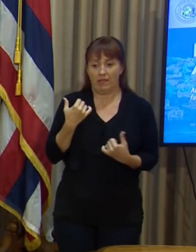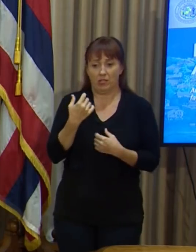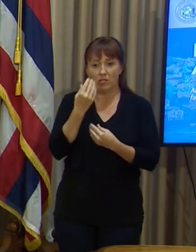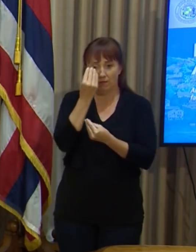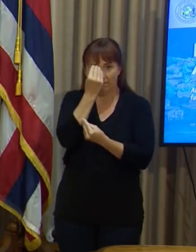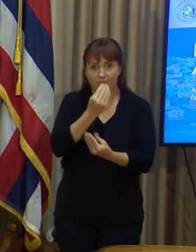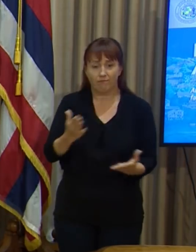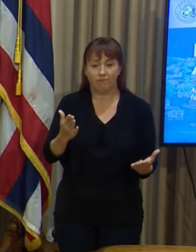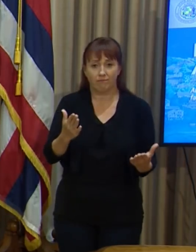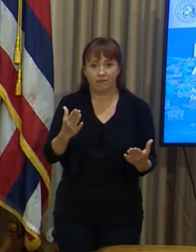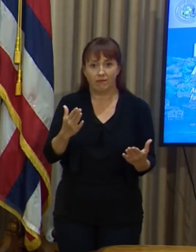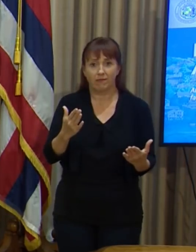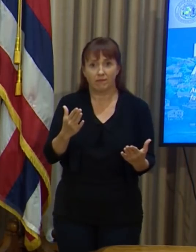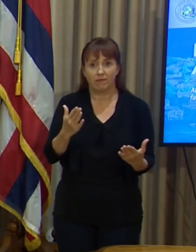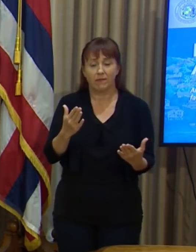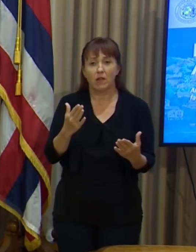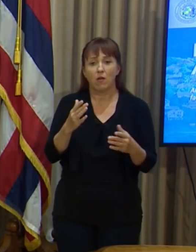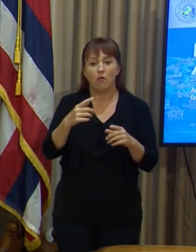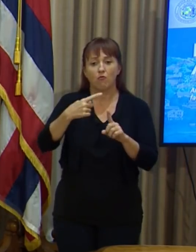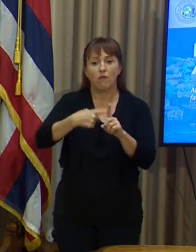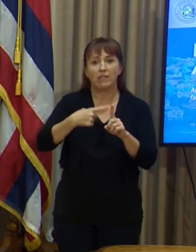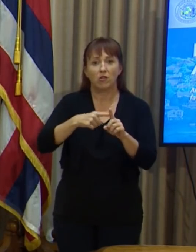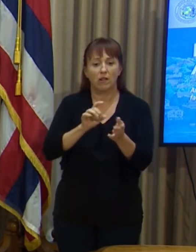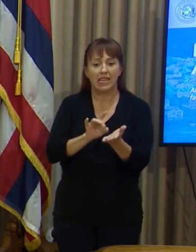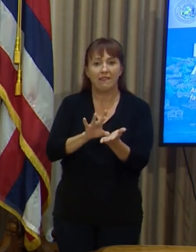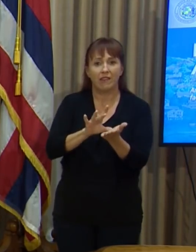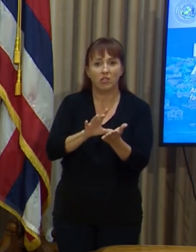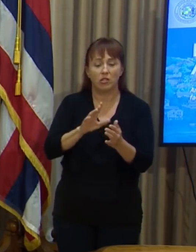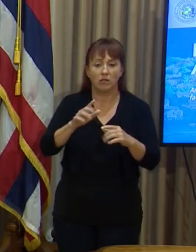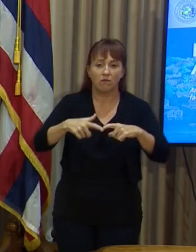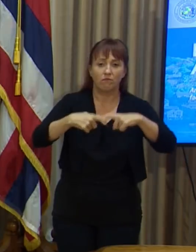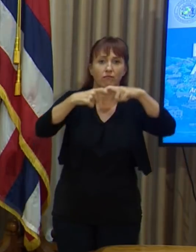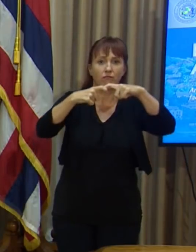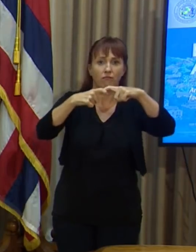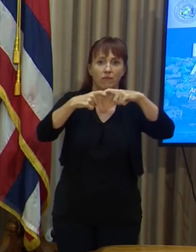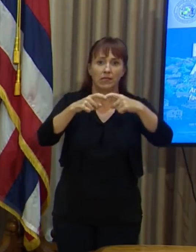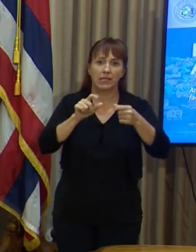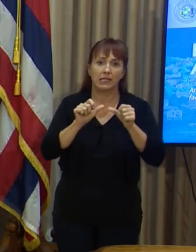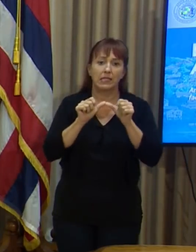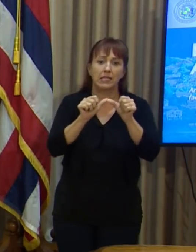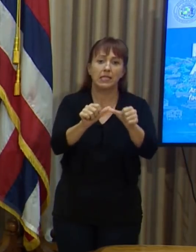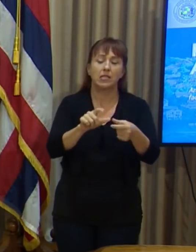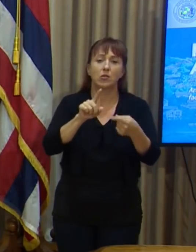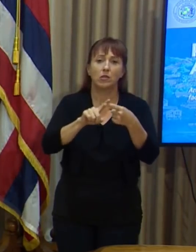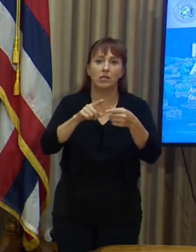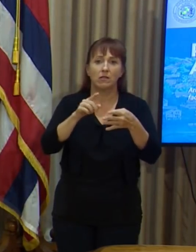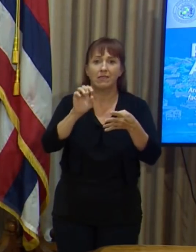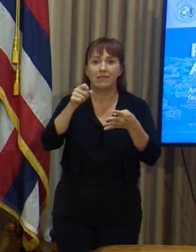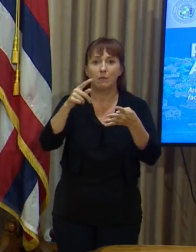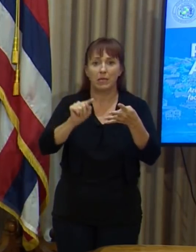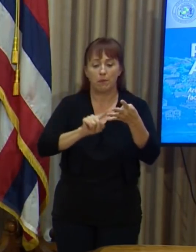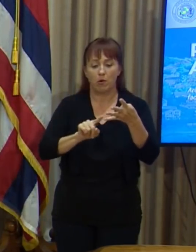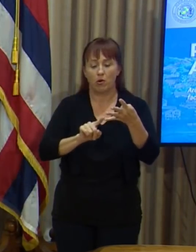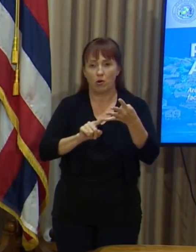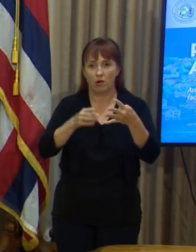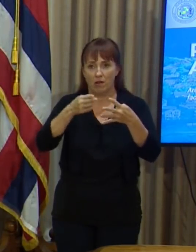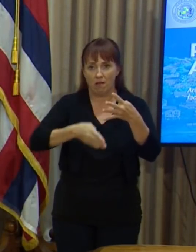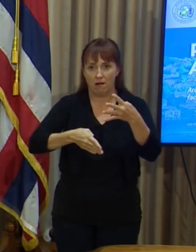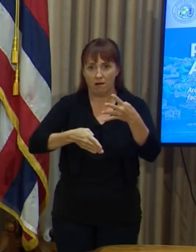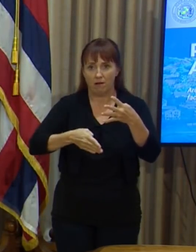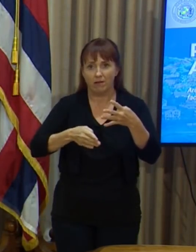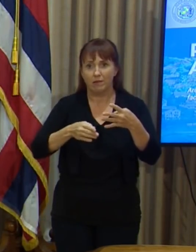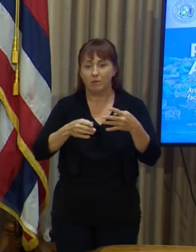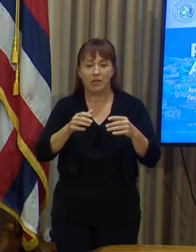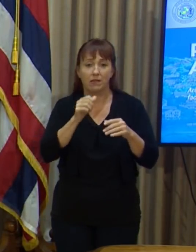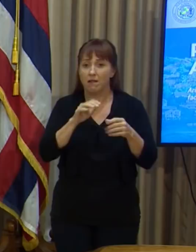statewide on rental evictions that is effective through the end of September but we must do more